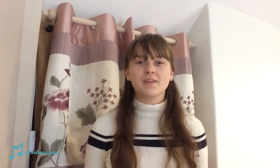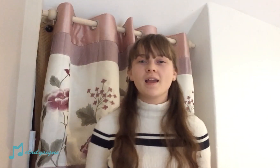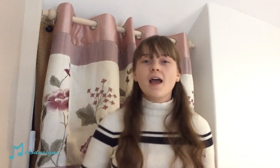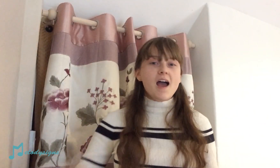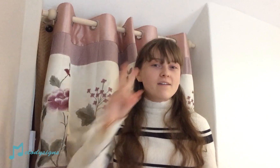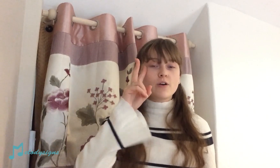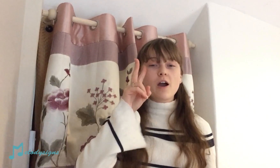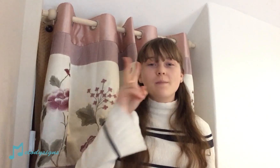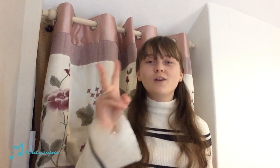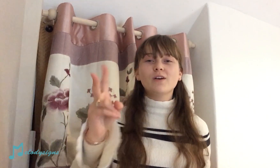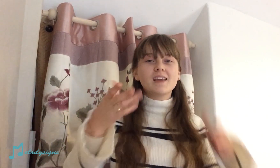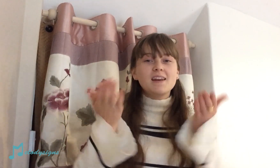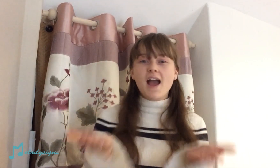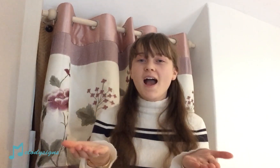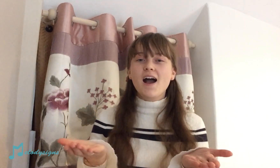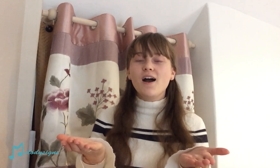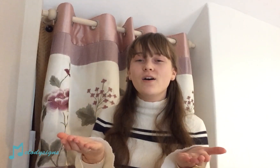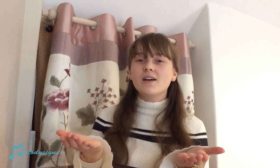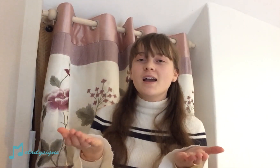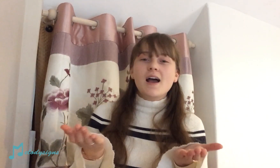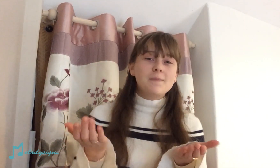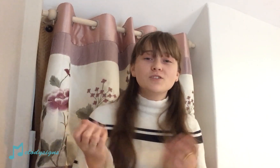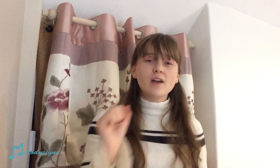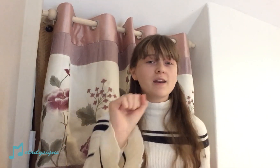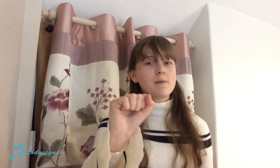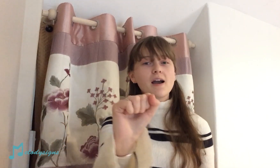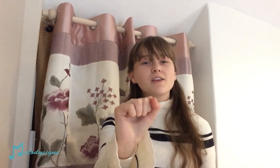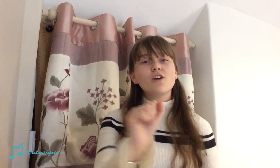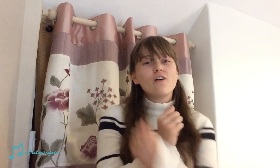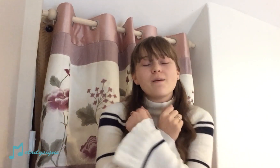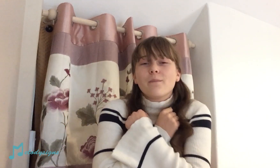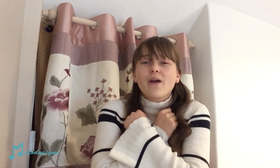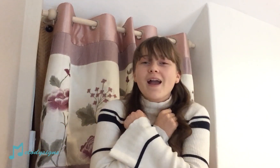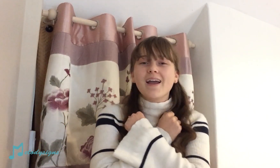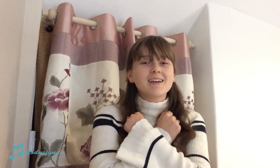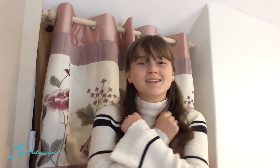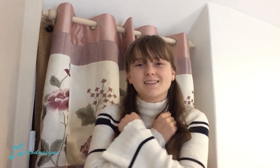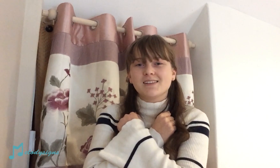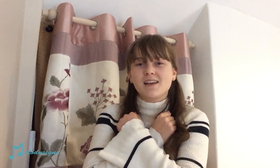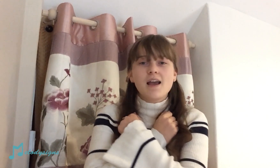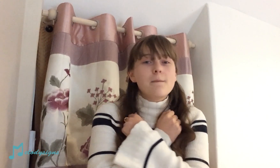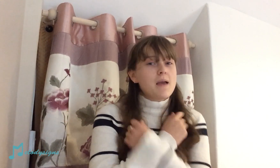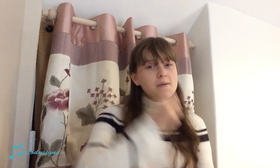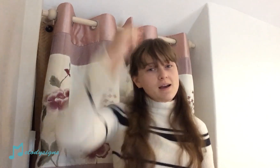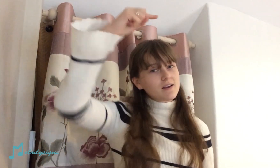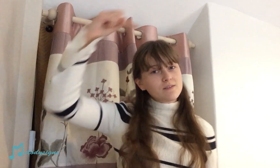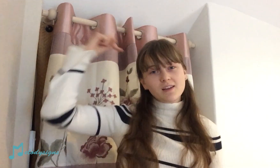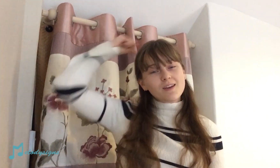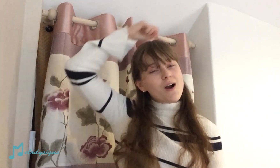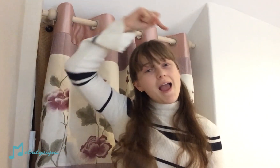Everywhere I'm looking now I'm surrounded by your embrace Baby, I can see your